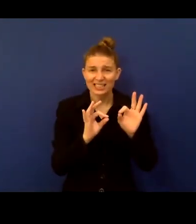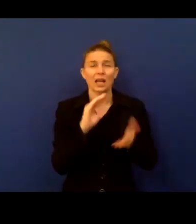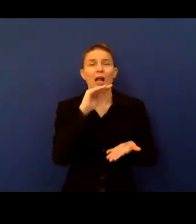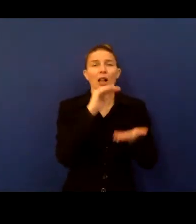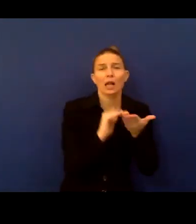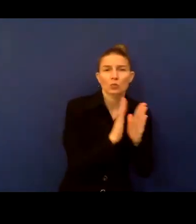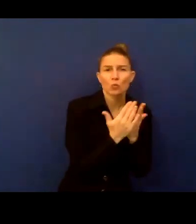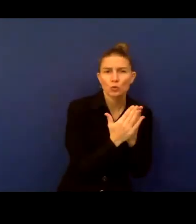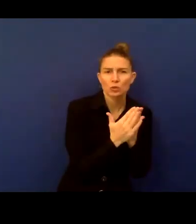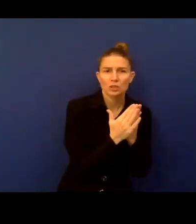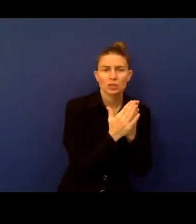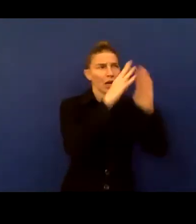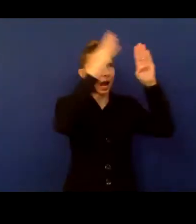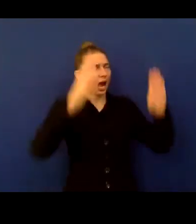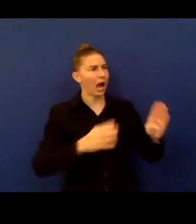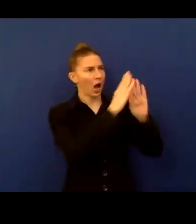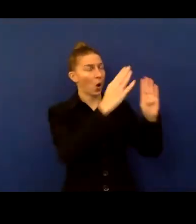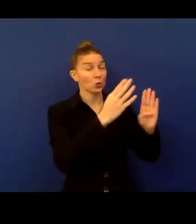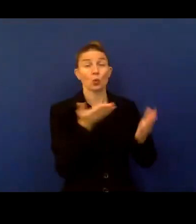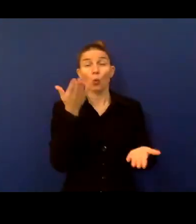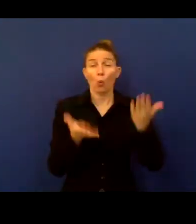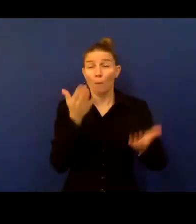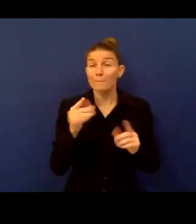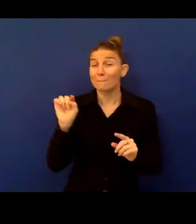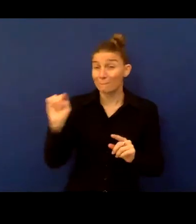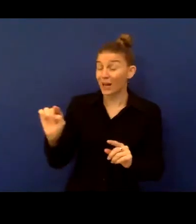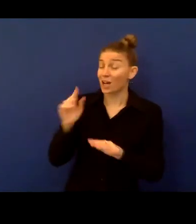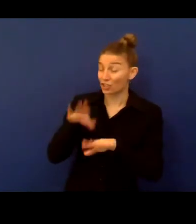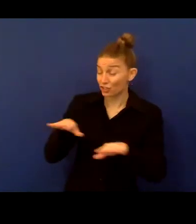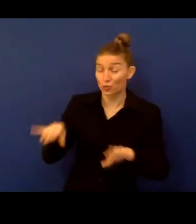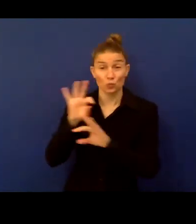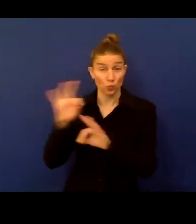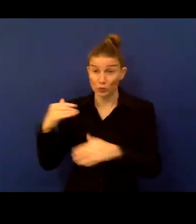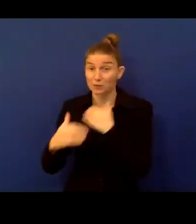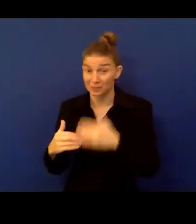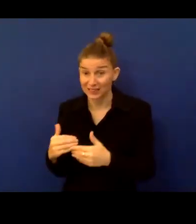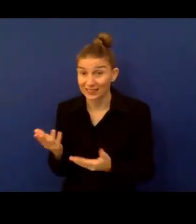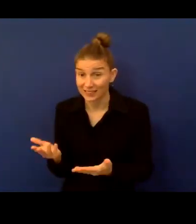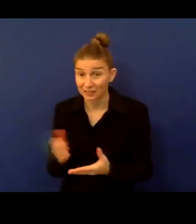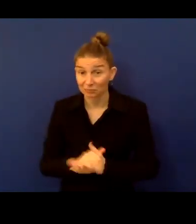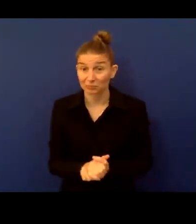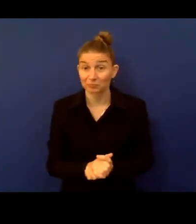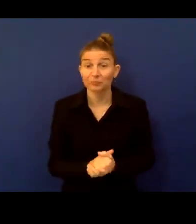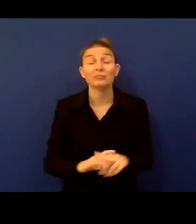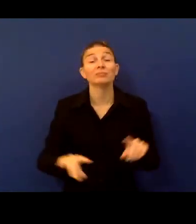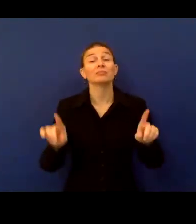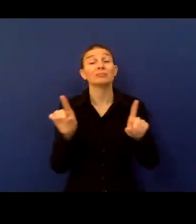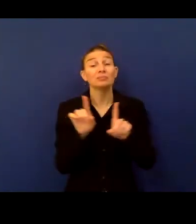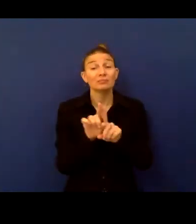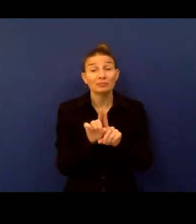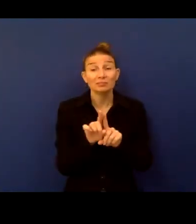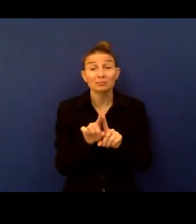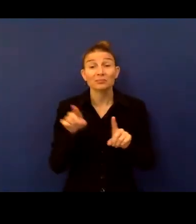children with disabilities are almost twice as more likely to have acute respiratory